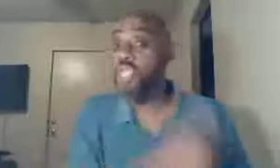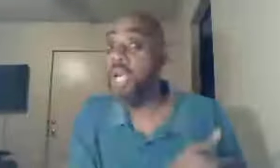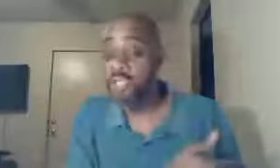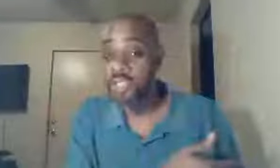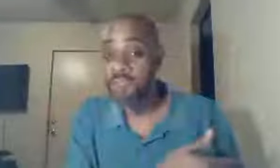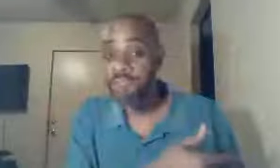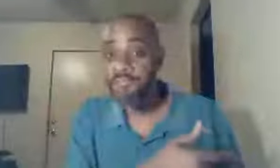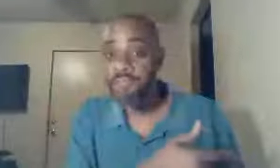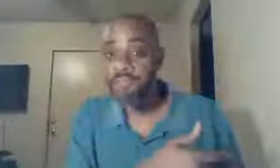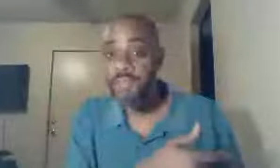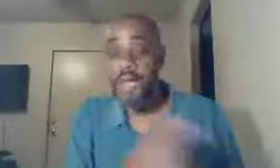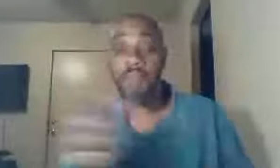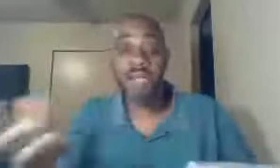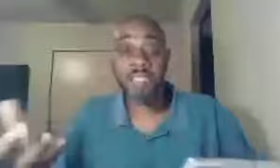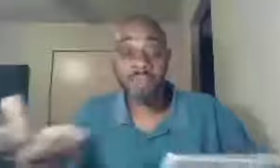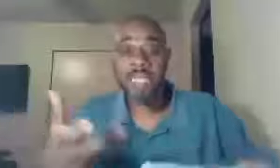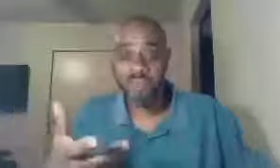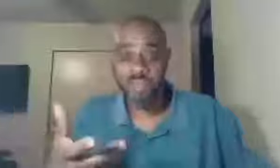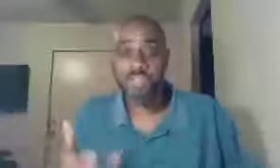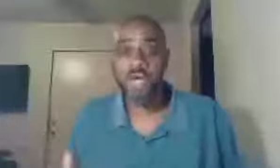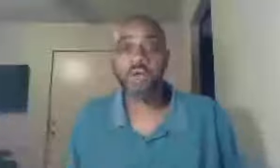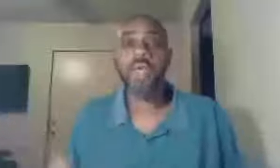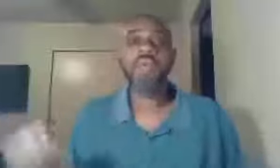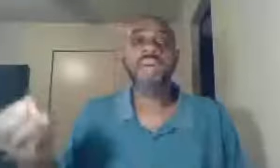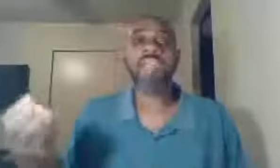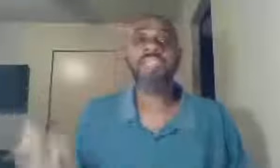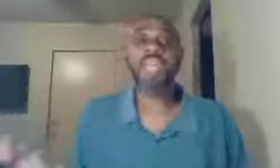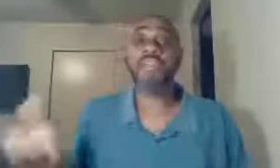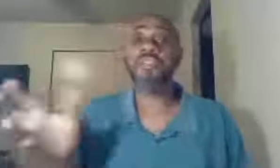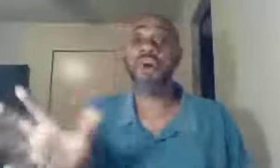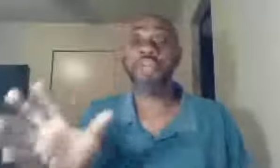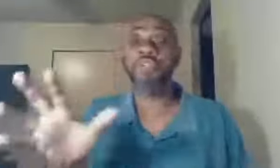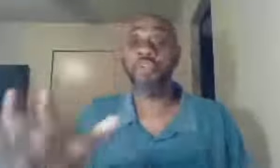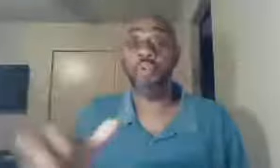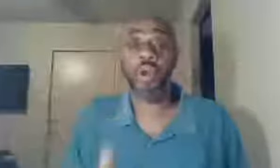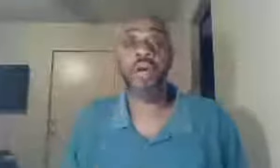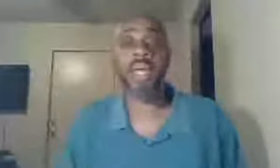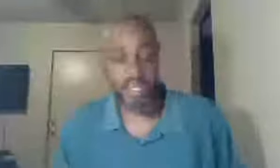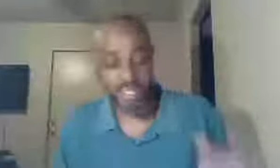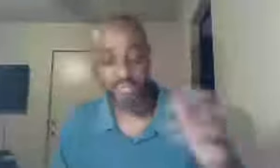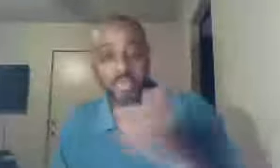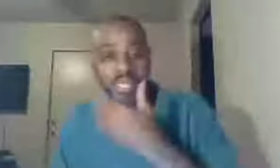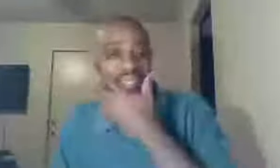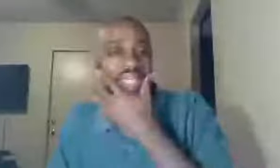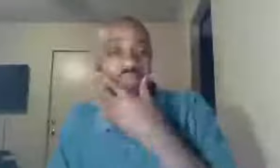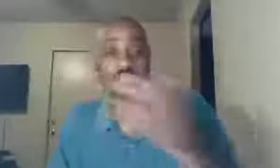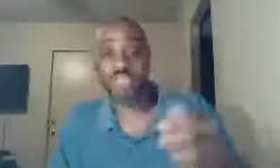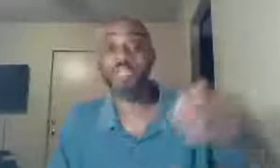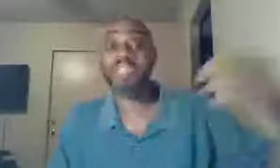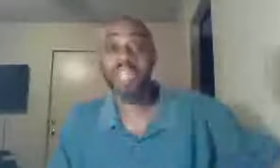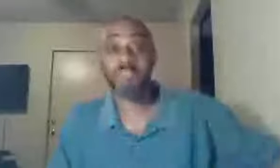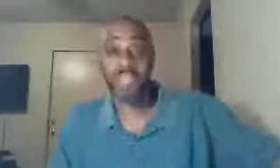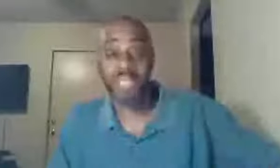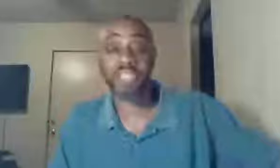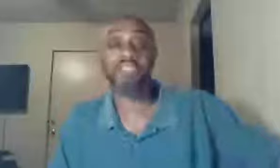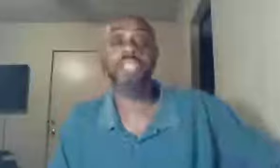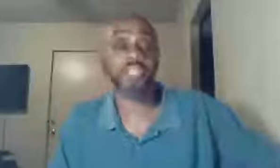church, among the believers, no, that's tare sown into the world, and actually, if you read the exposition, or the explanation, Jesus